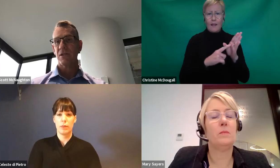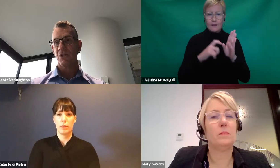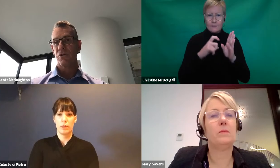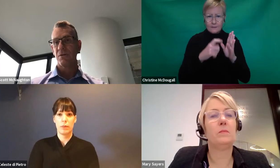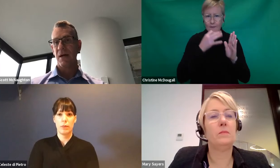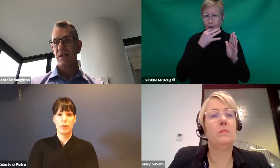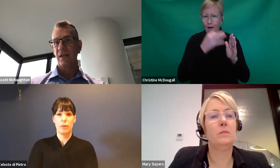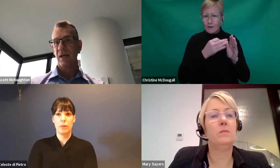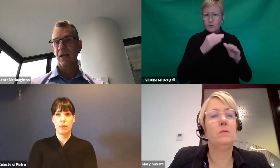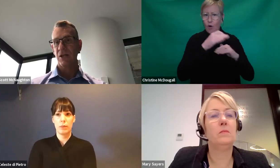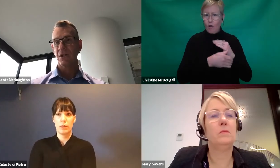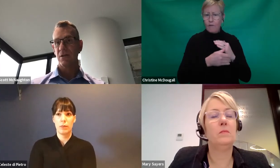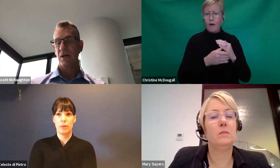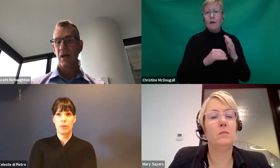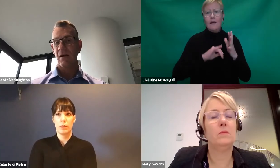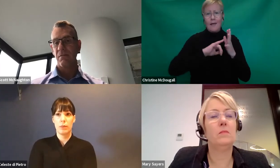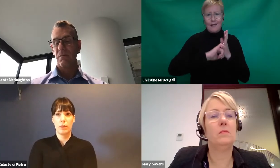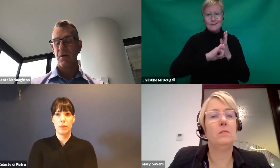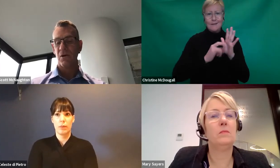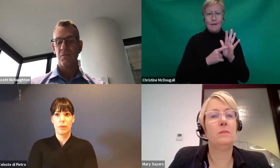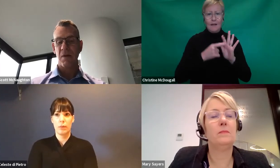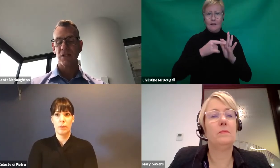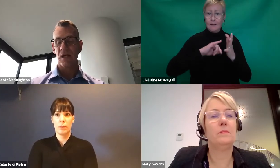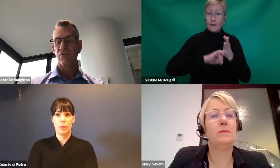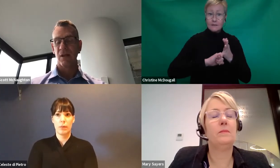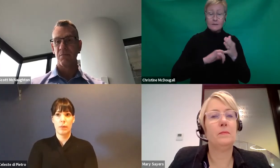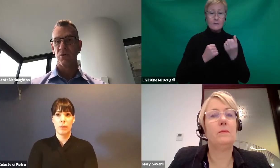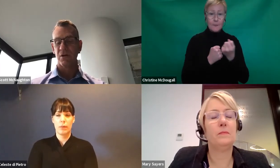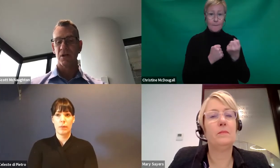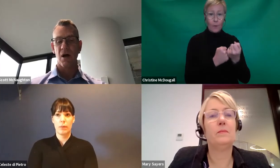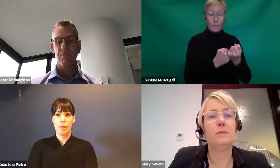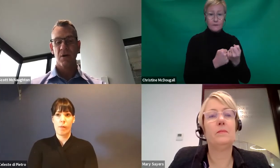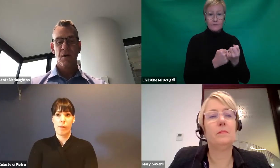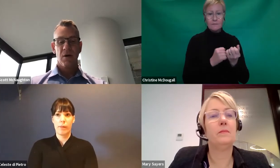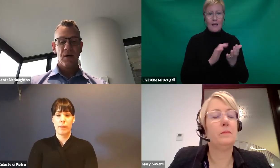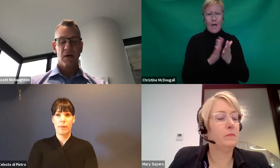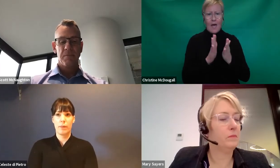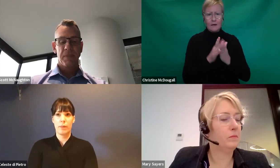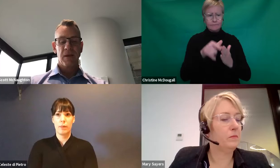might assist you to maintain that connection and, you know, manage that really important time.